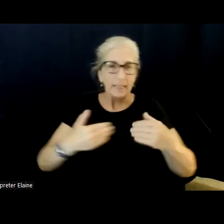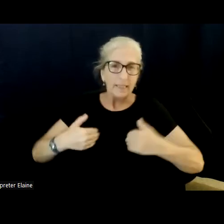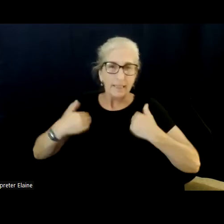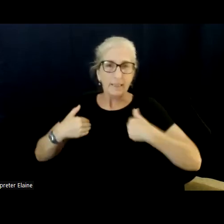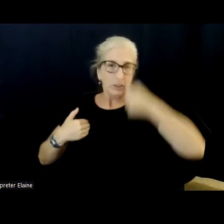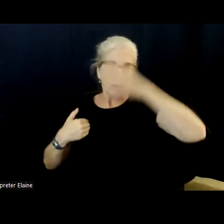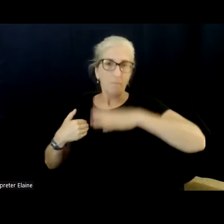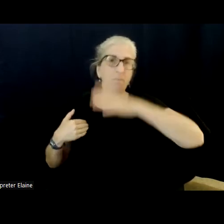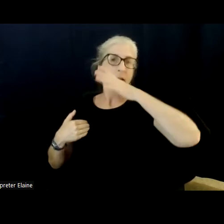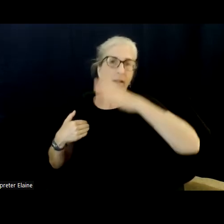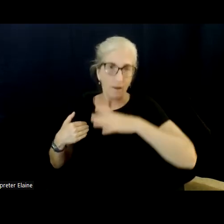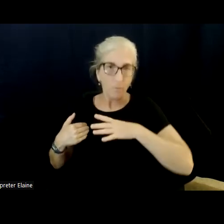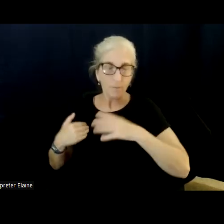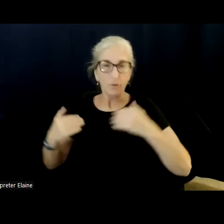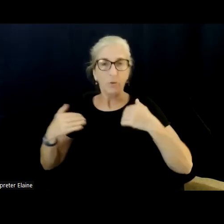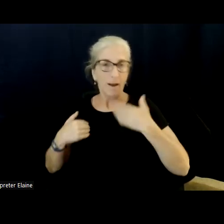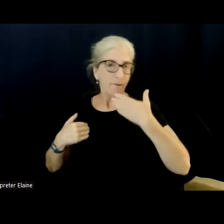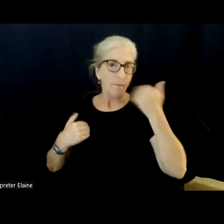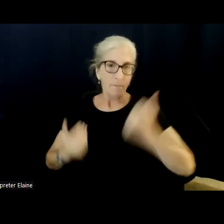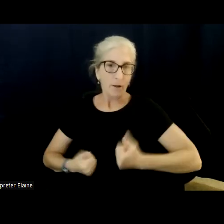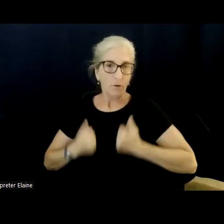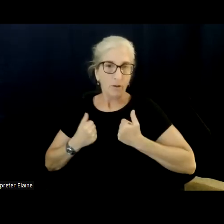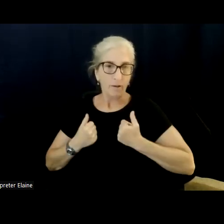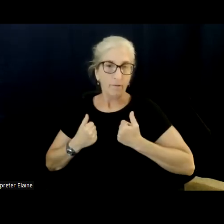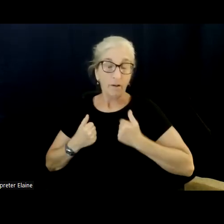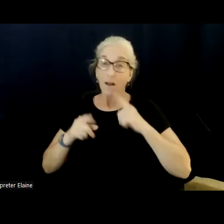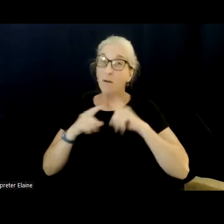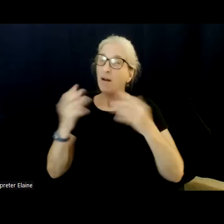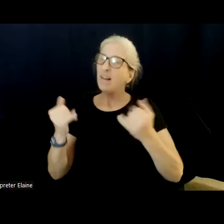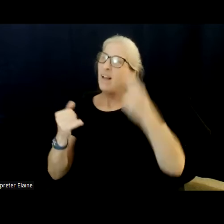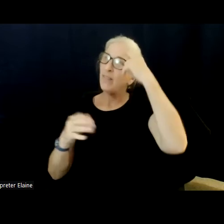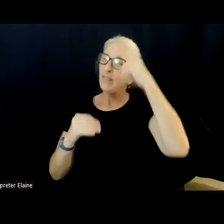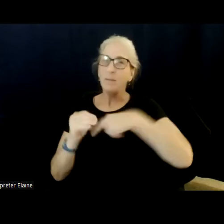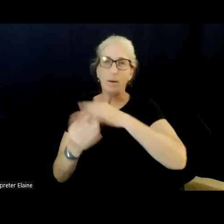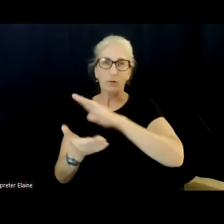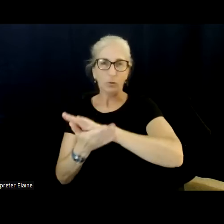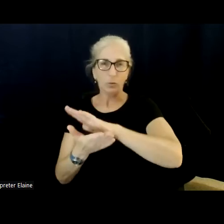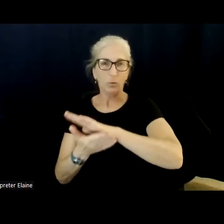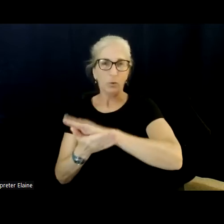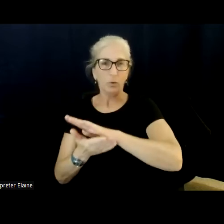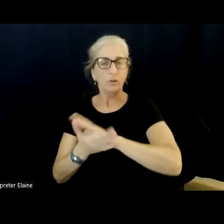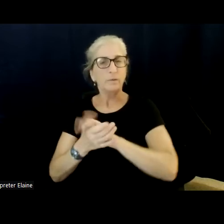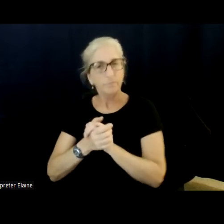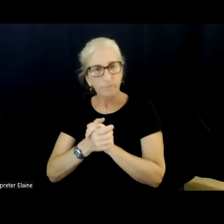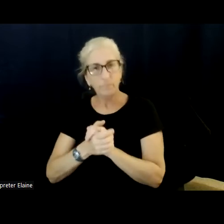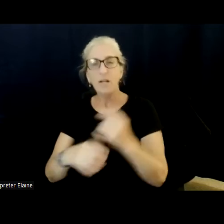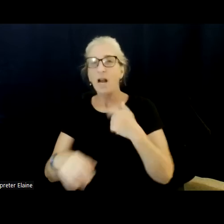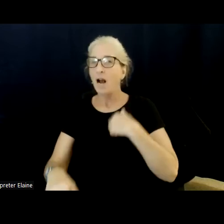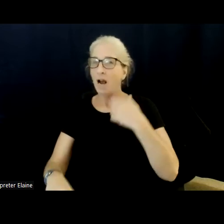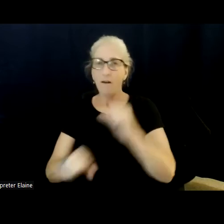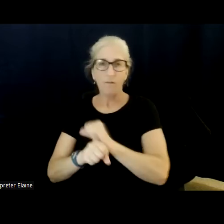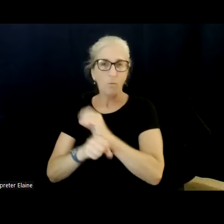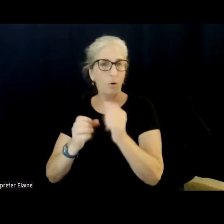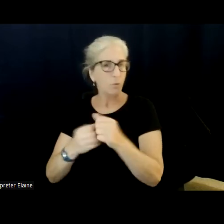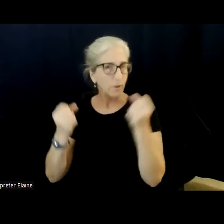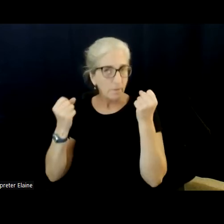is this a school issue? Because I think we need to back up just a little bit, uh, because my experience in dealing, uh, with thousands of these cases, I